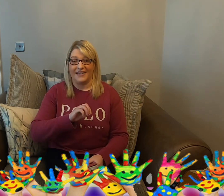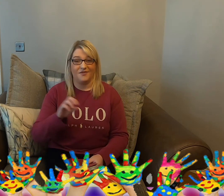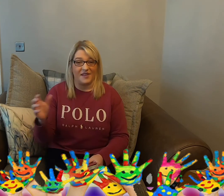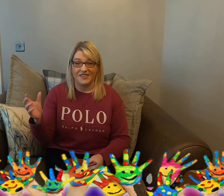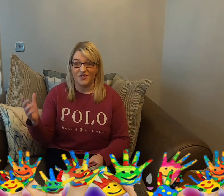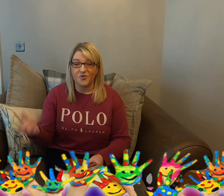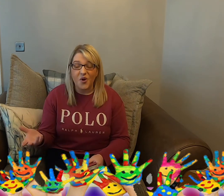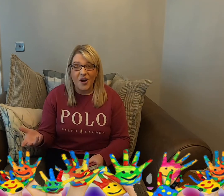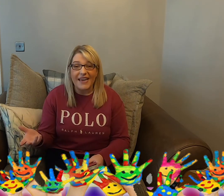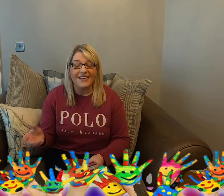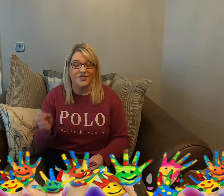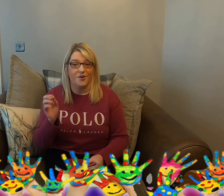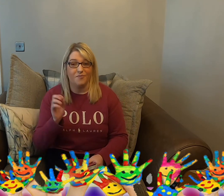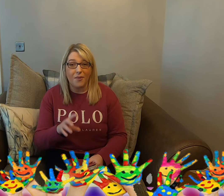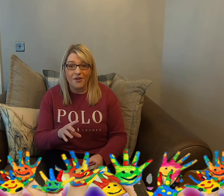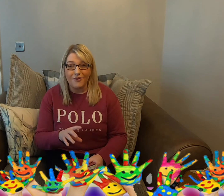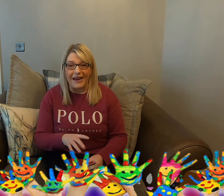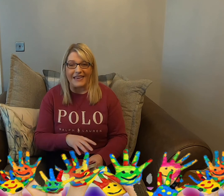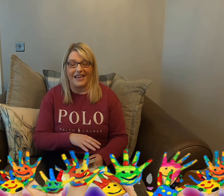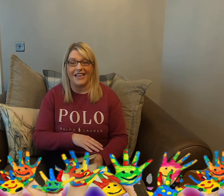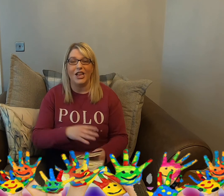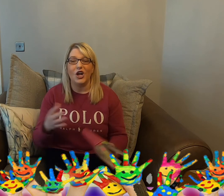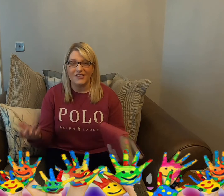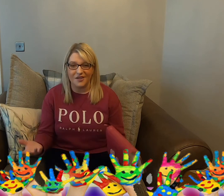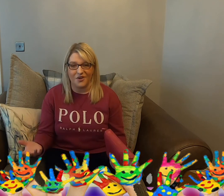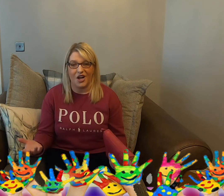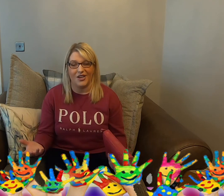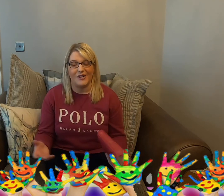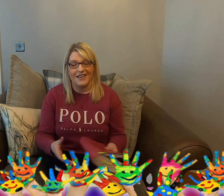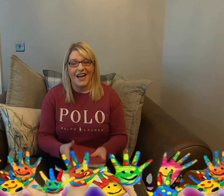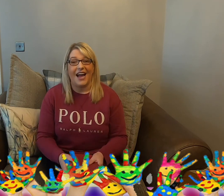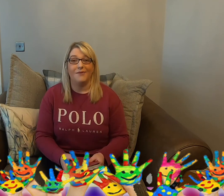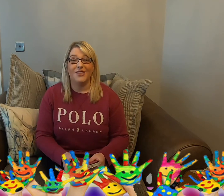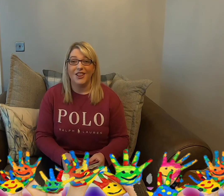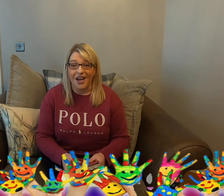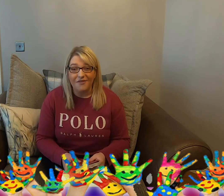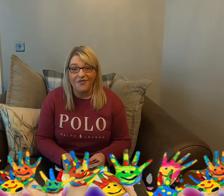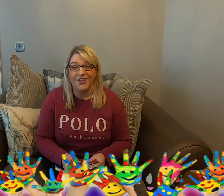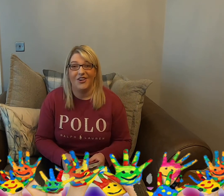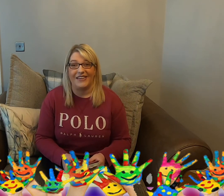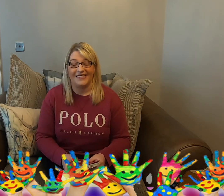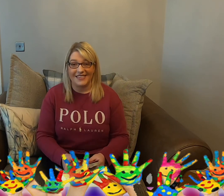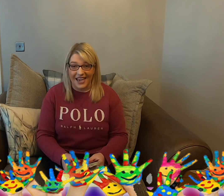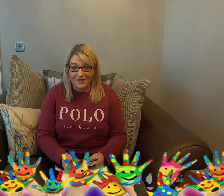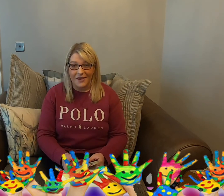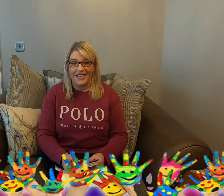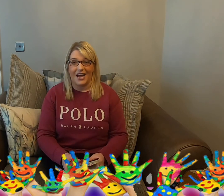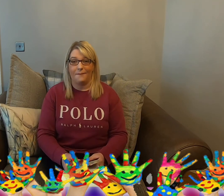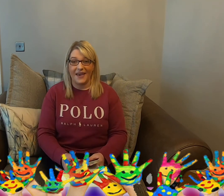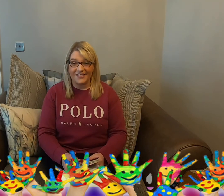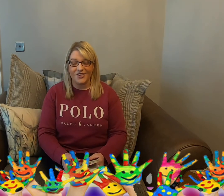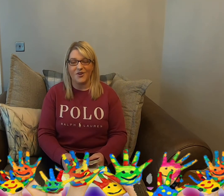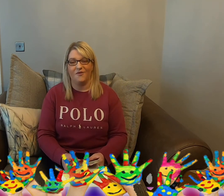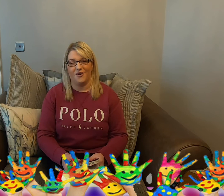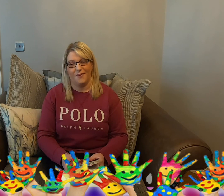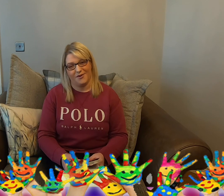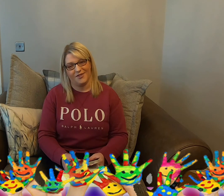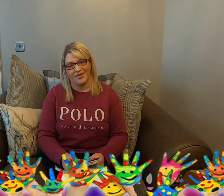nice fancy drawings or bubble writing and lots of colour. I would love for you to send me a picture of your posters